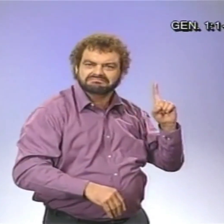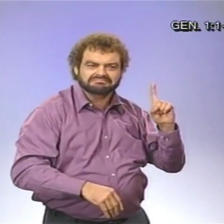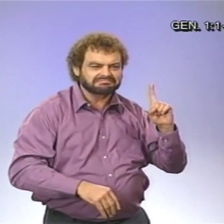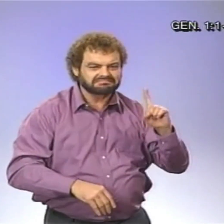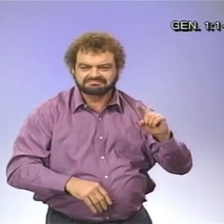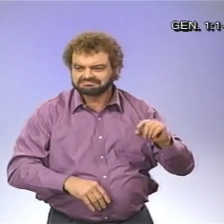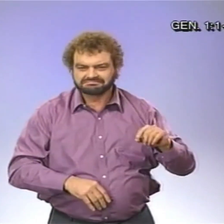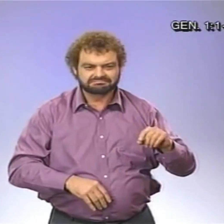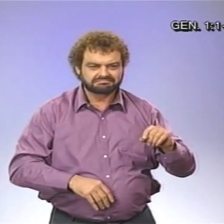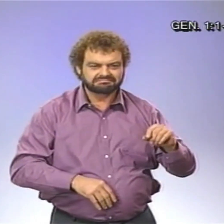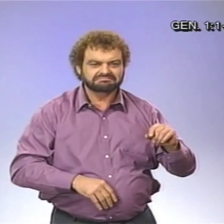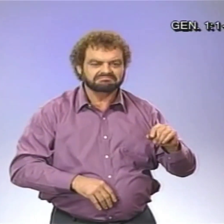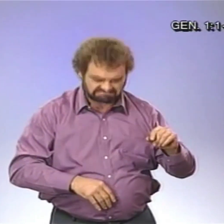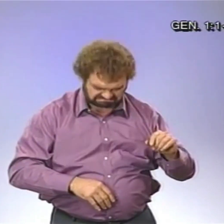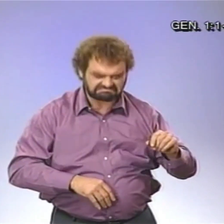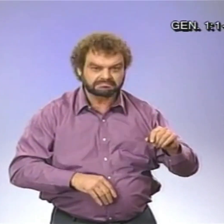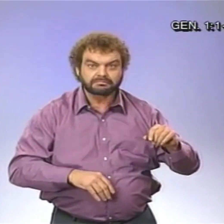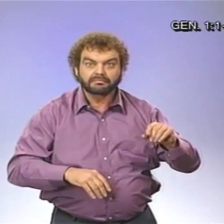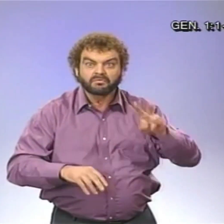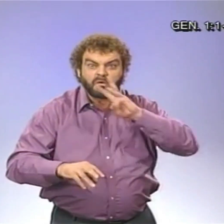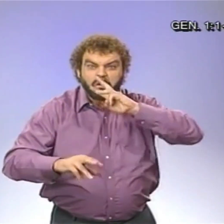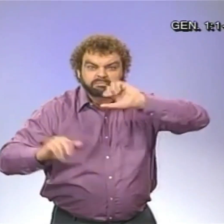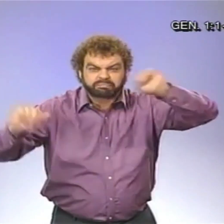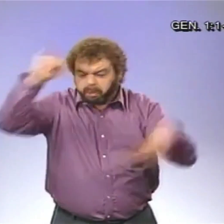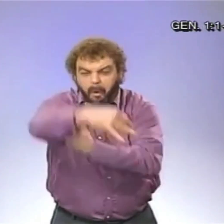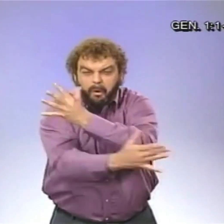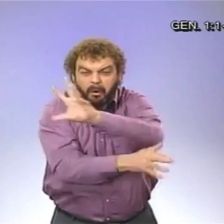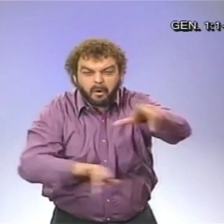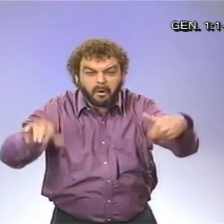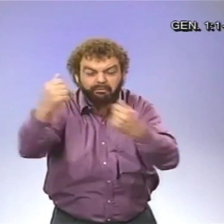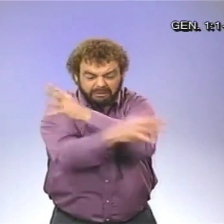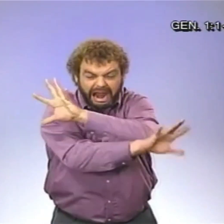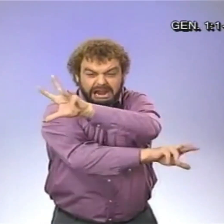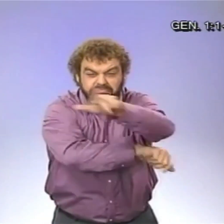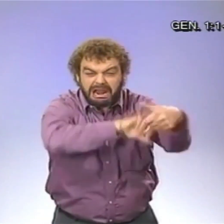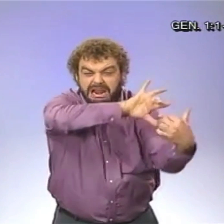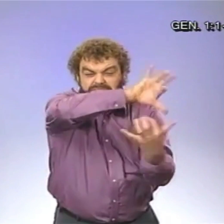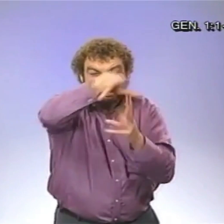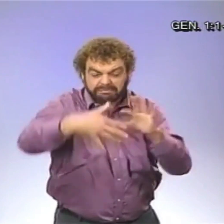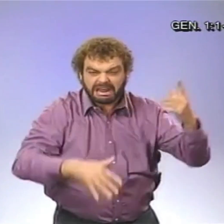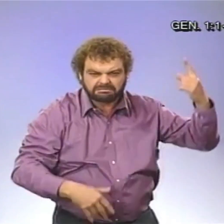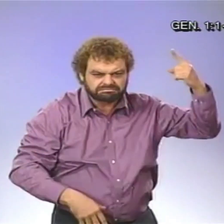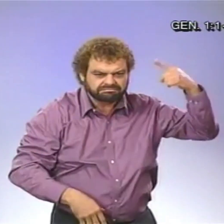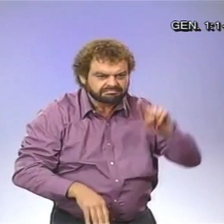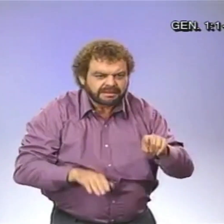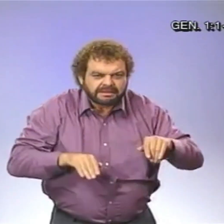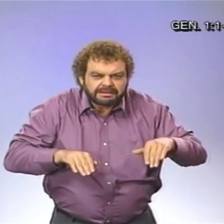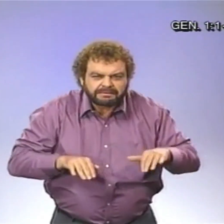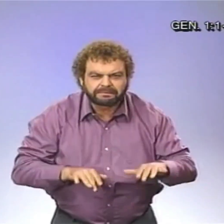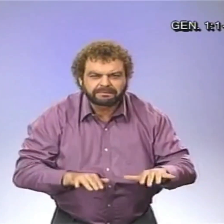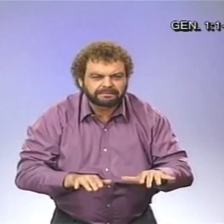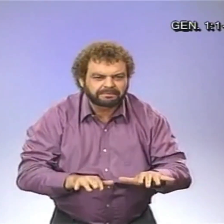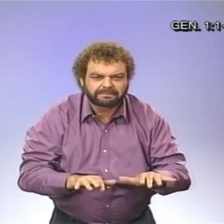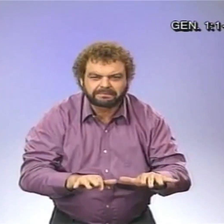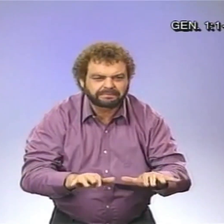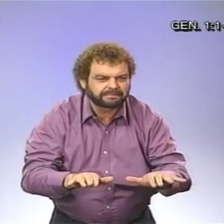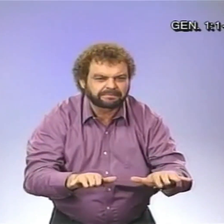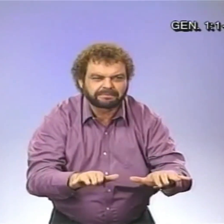the heavens and the earth. Now the earth was formless and empty. Darkness was over the surface of the deep.